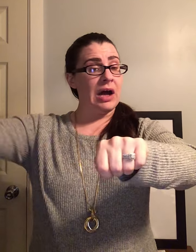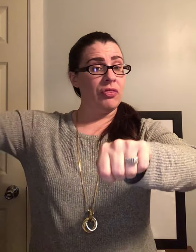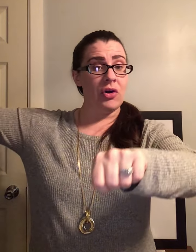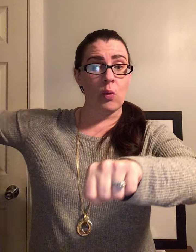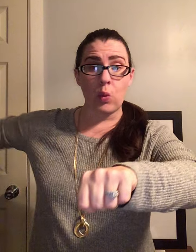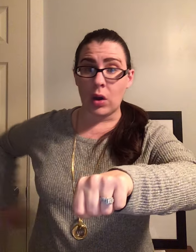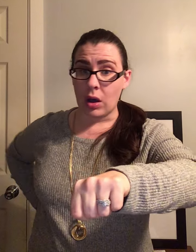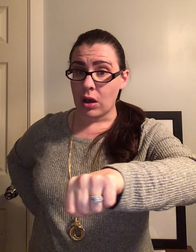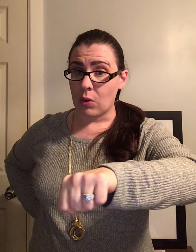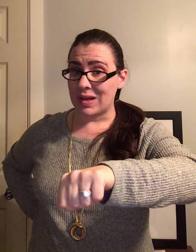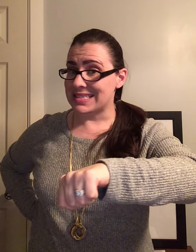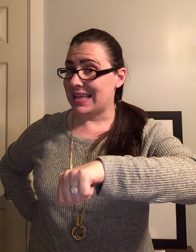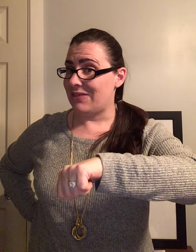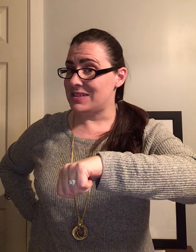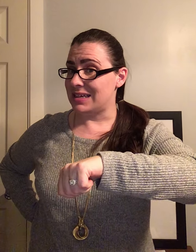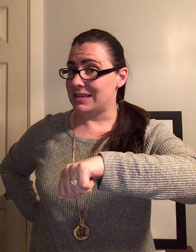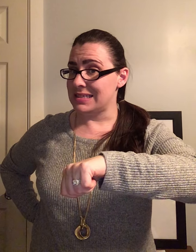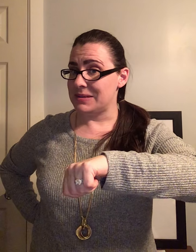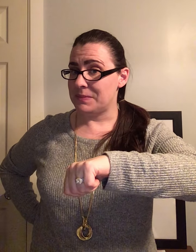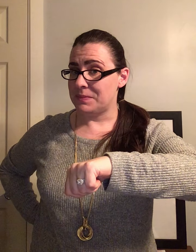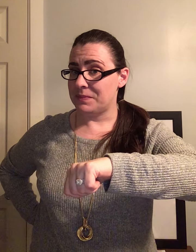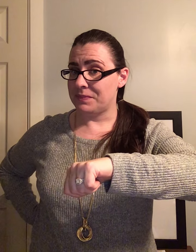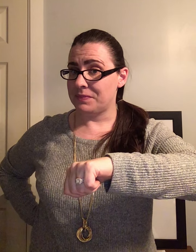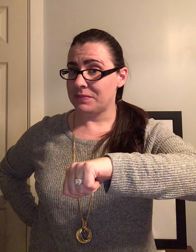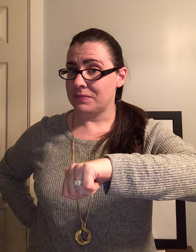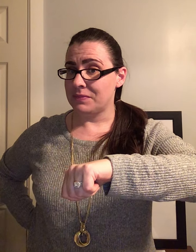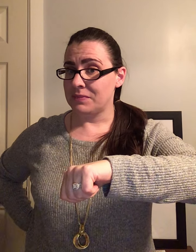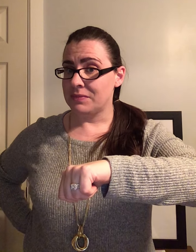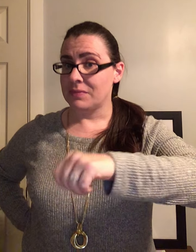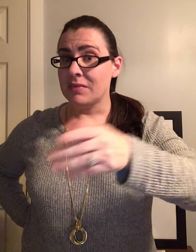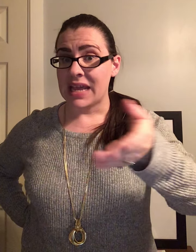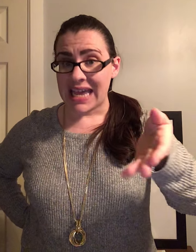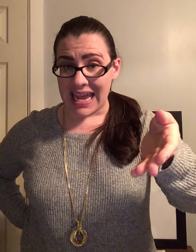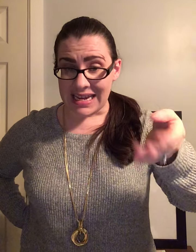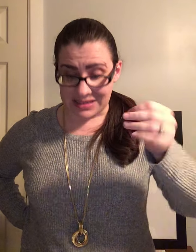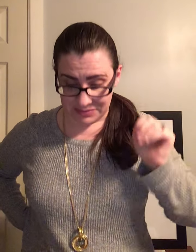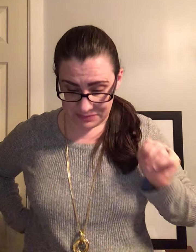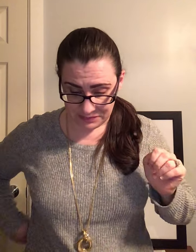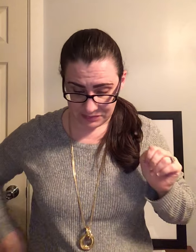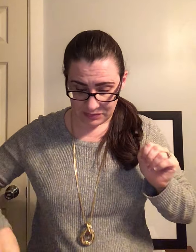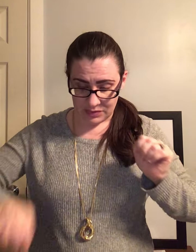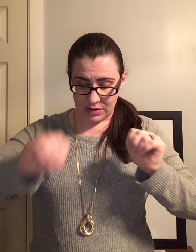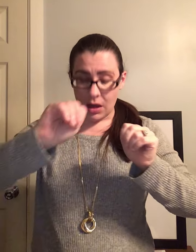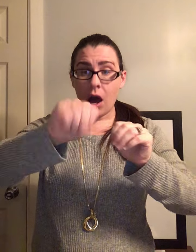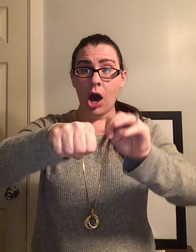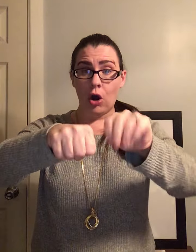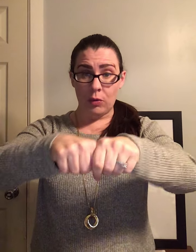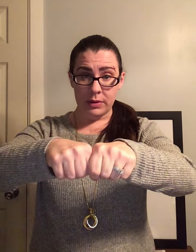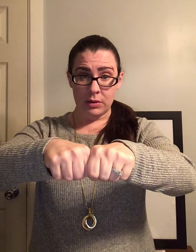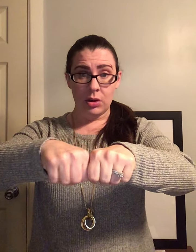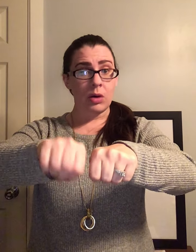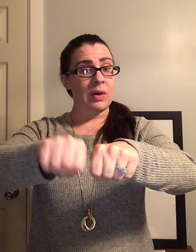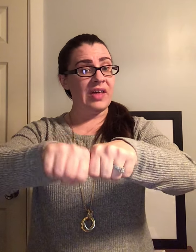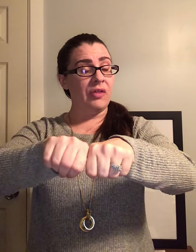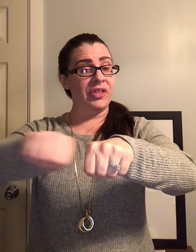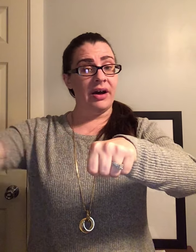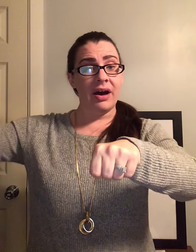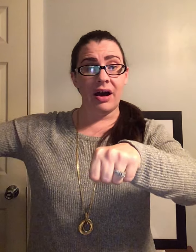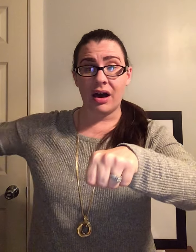the w, what's left is eight. Home, without the h,